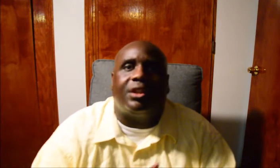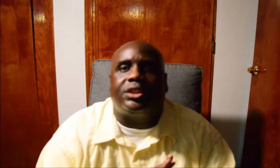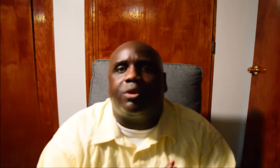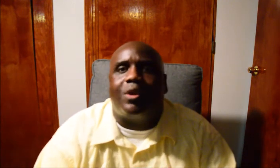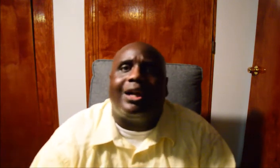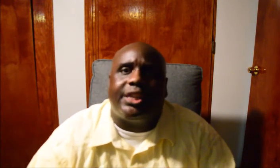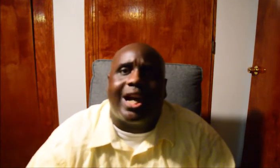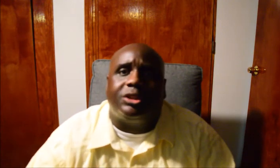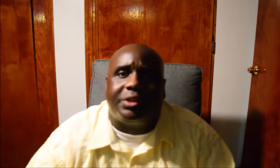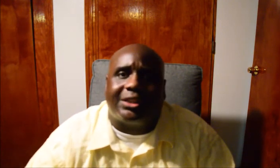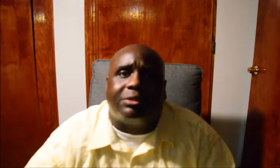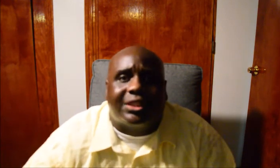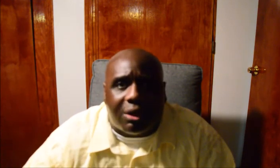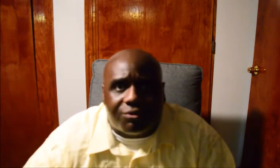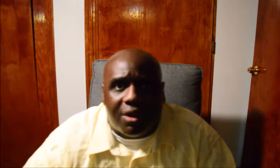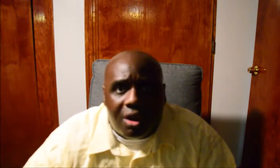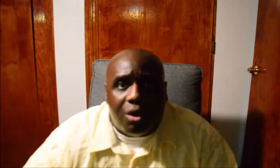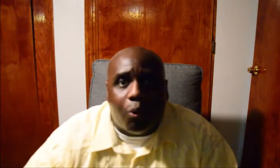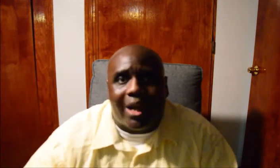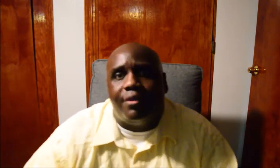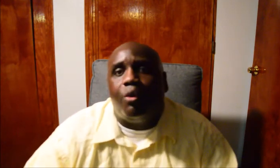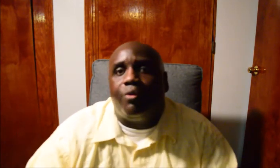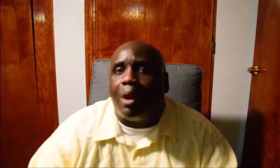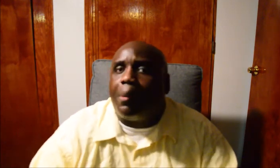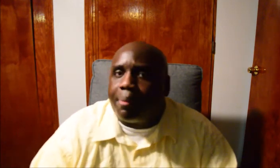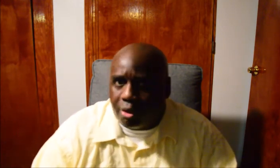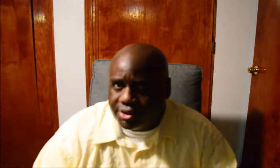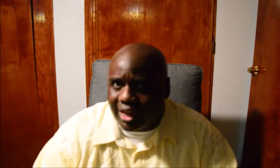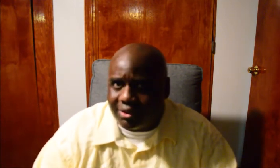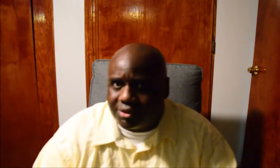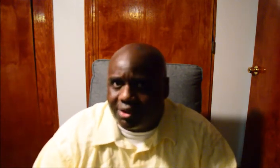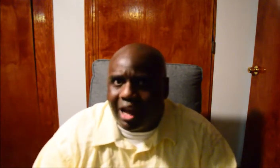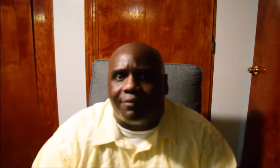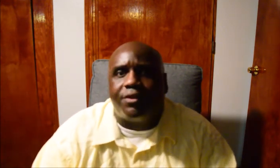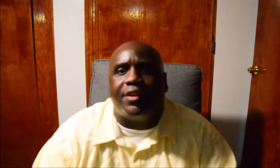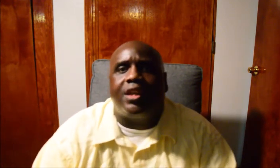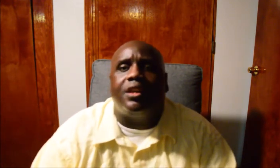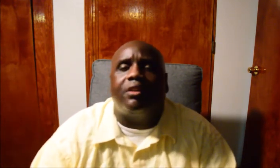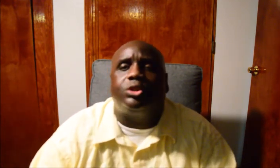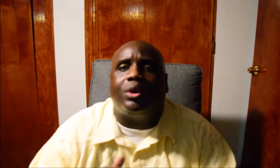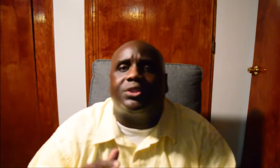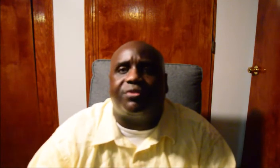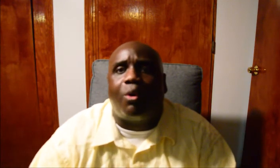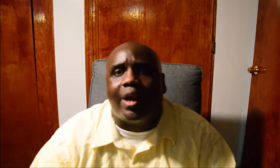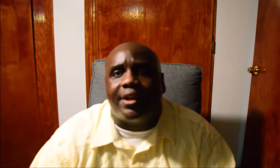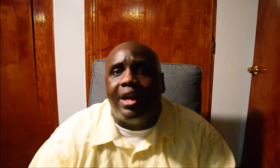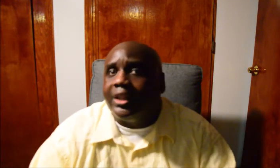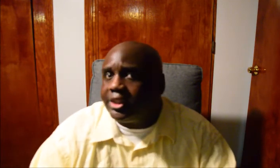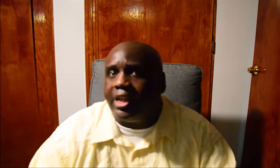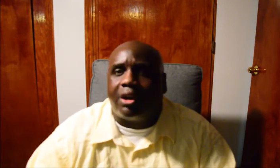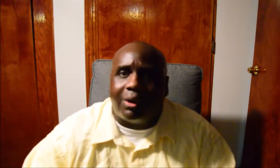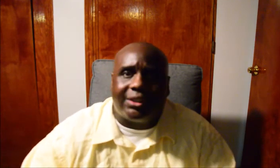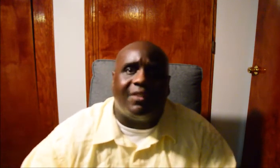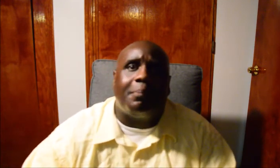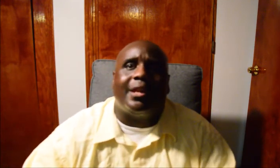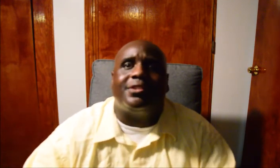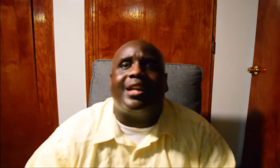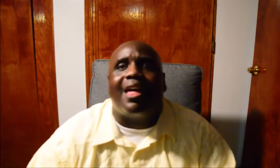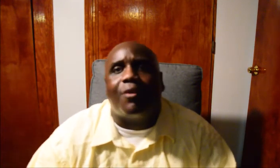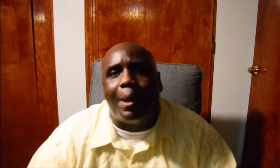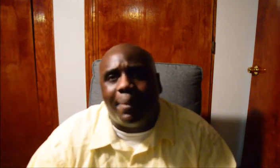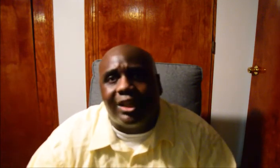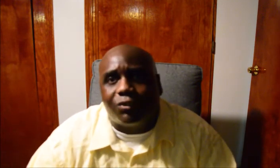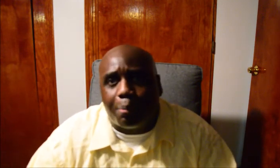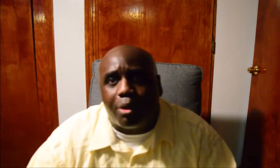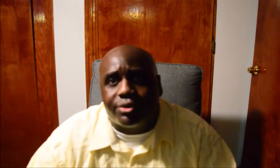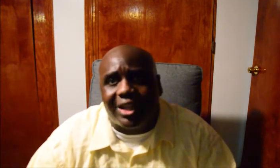let me show you how she contradicts herself. When there were protests after the killing of George Floyd, she encouraged everybody to